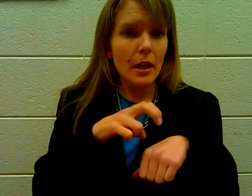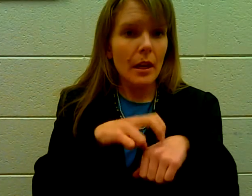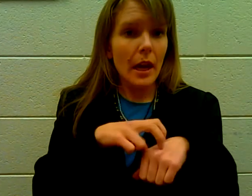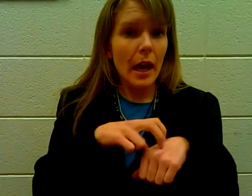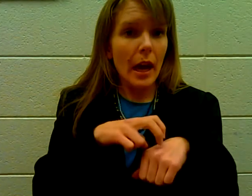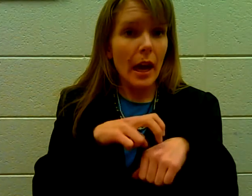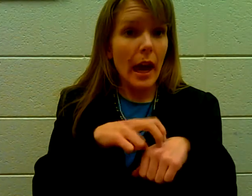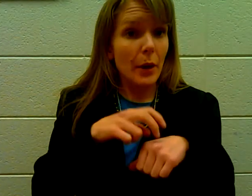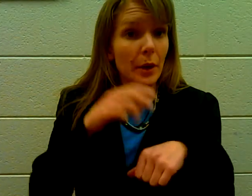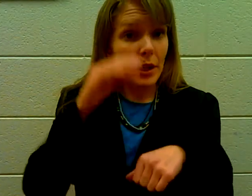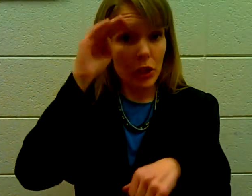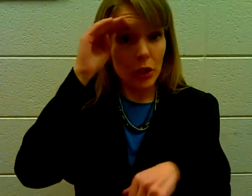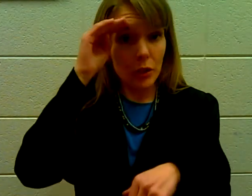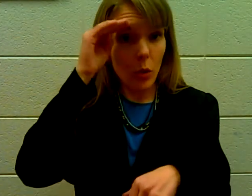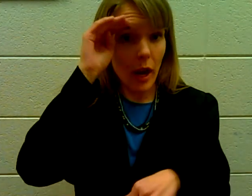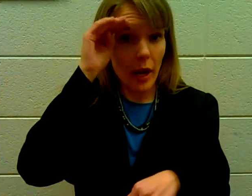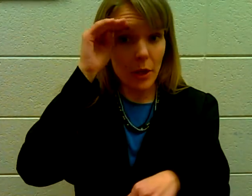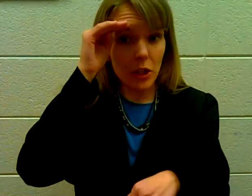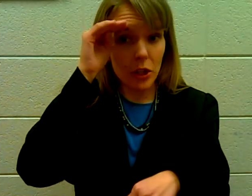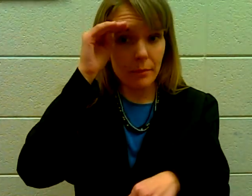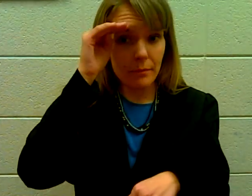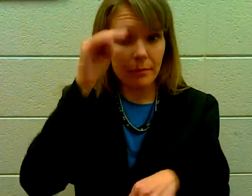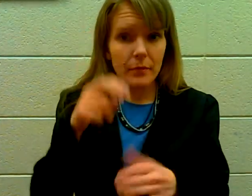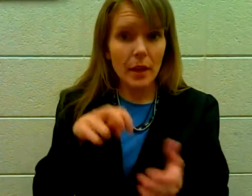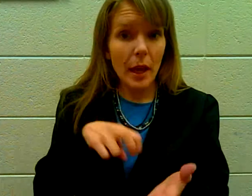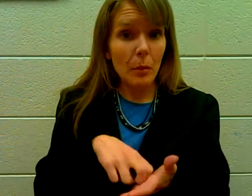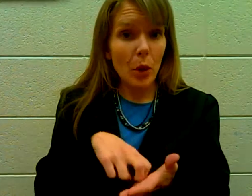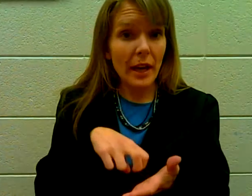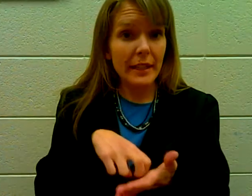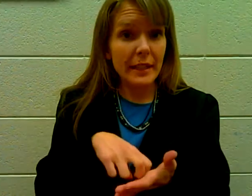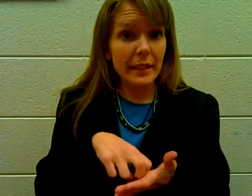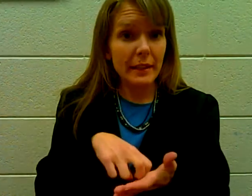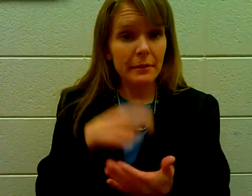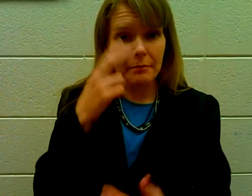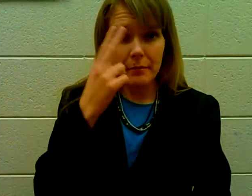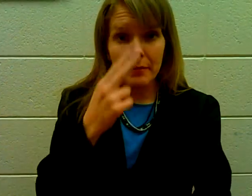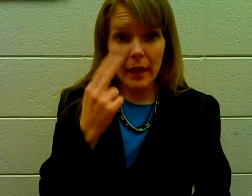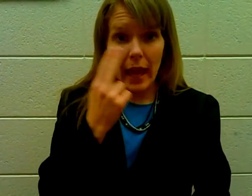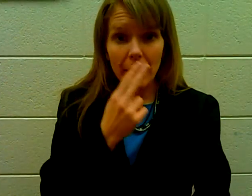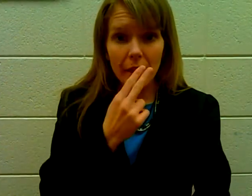Irish. Or Irish. Protestant. Catholic.